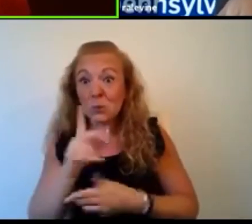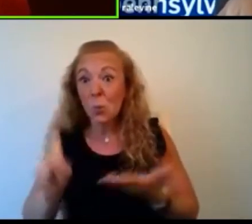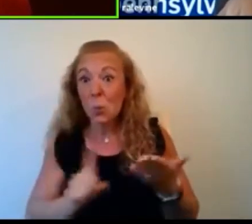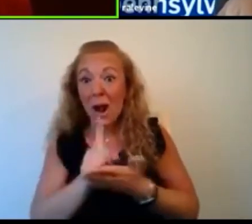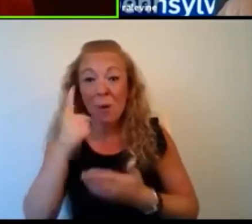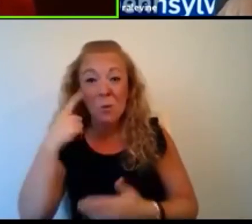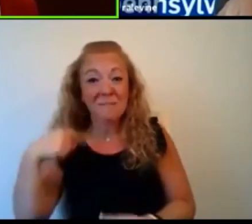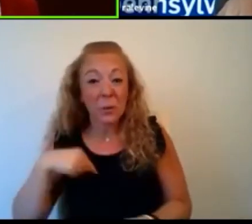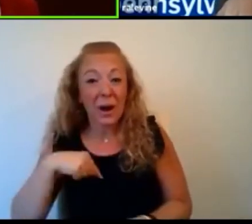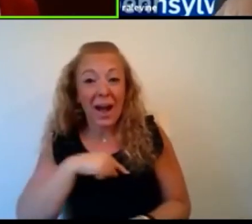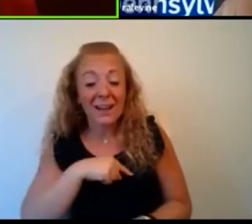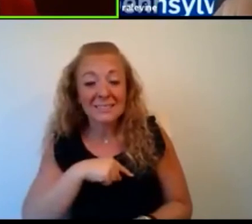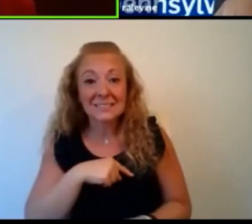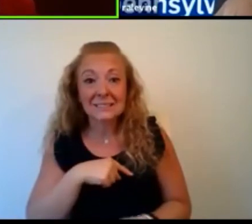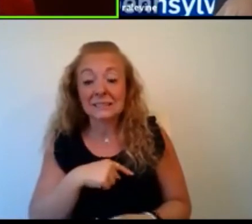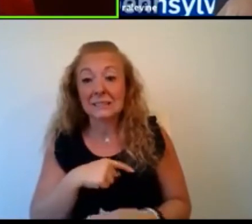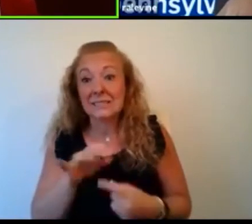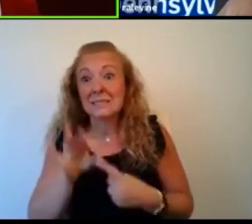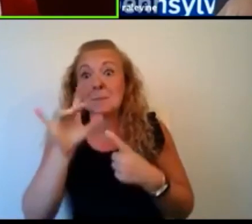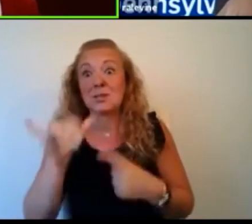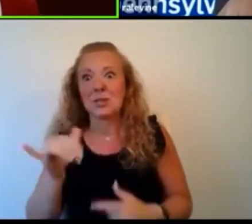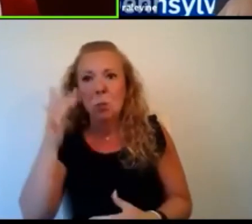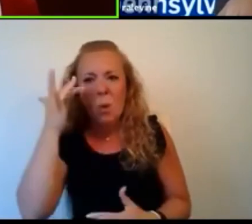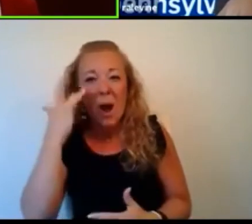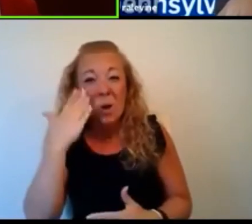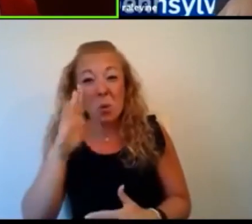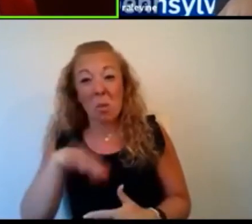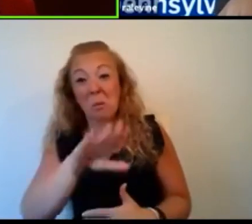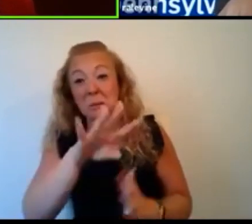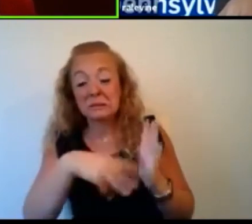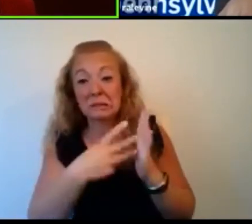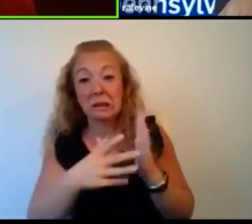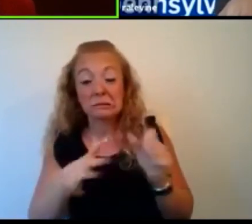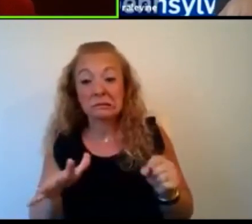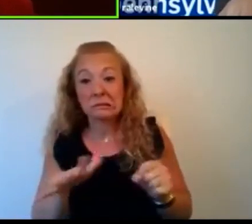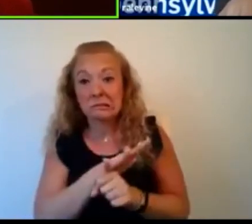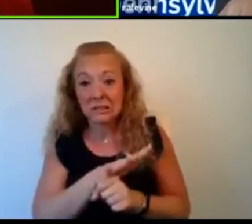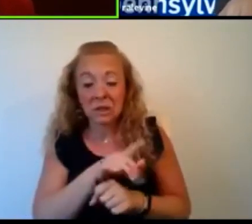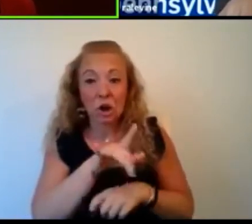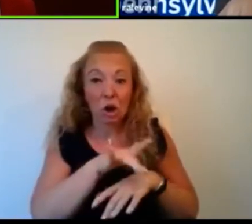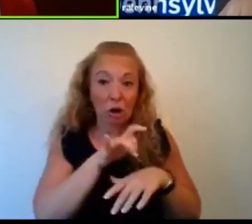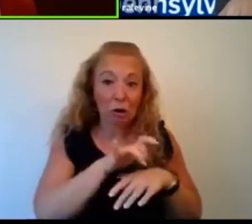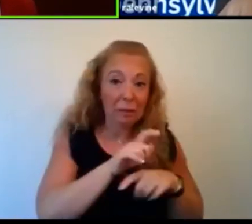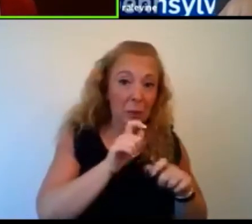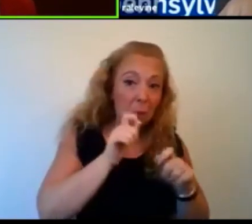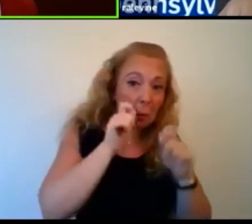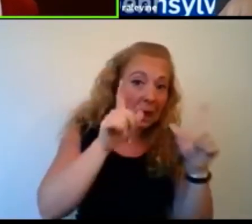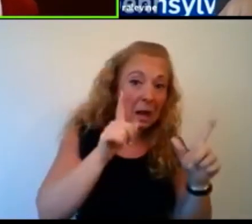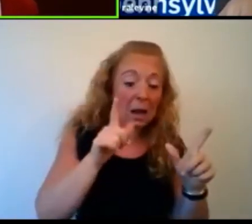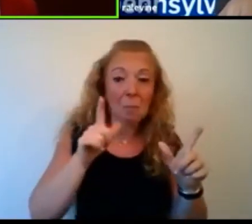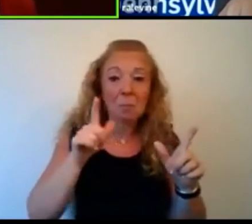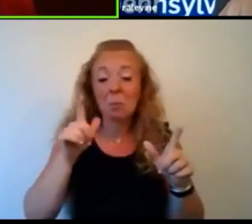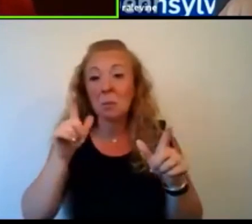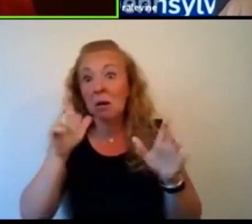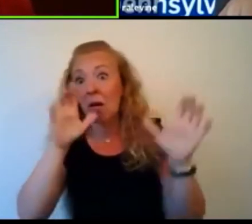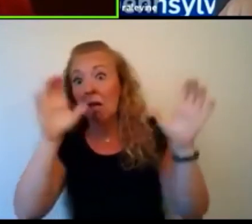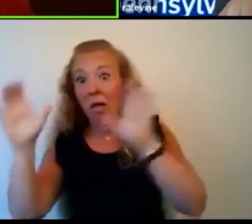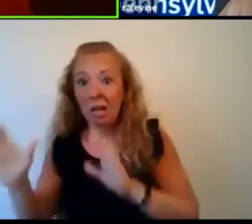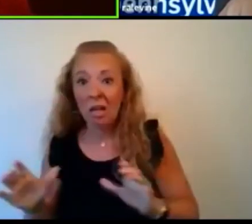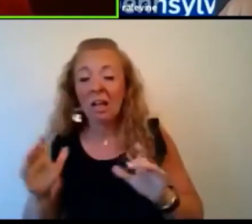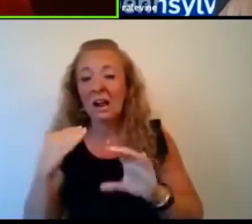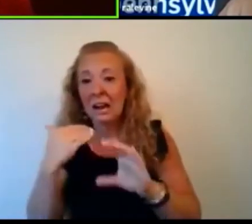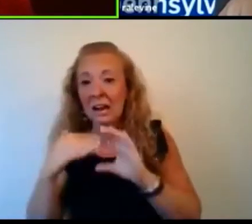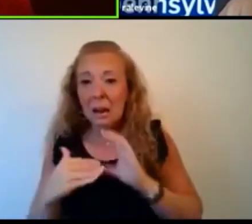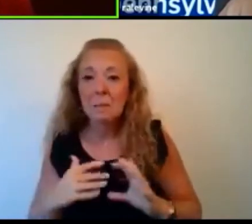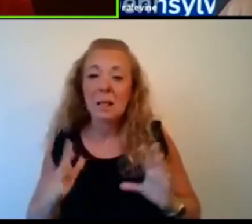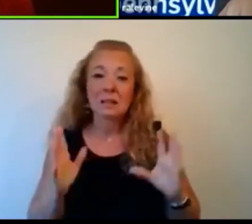knowing now, especially what your schedule looks like, how early you're up, how late you stay up, all the emails and the